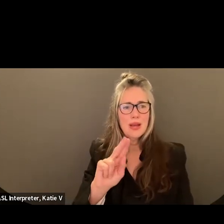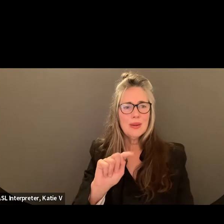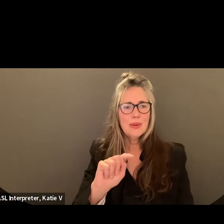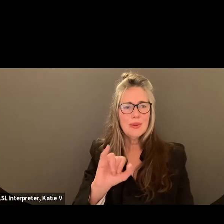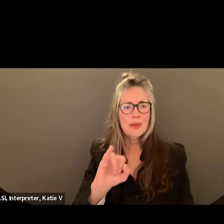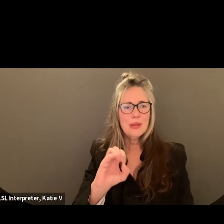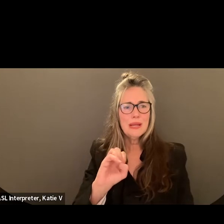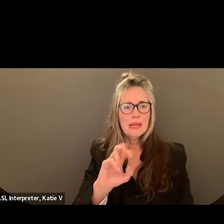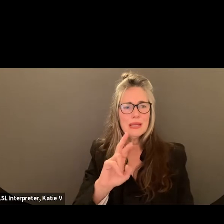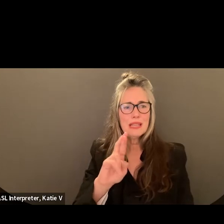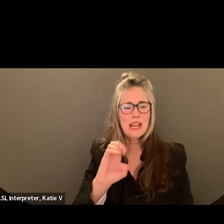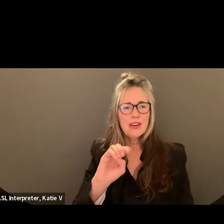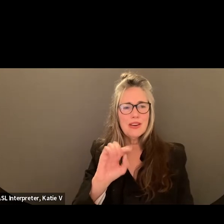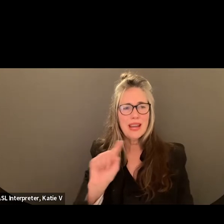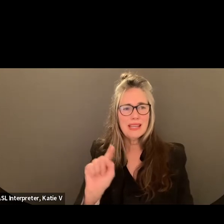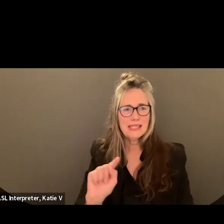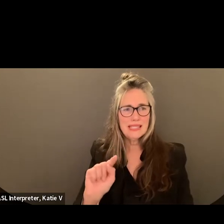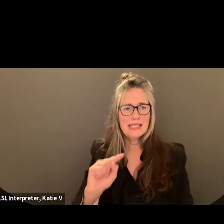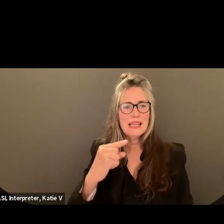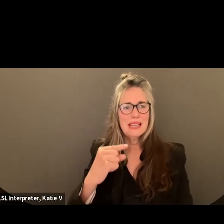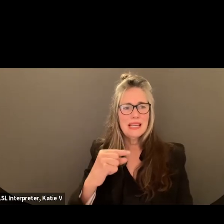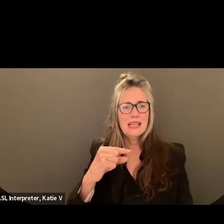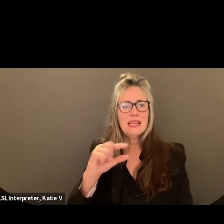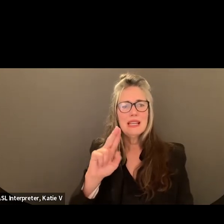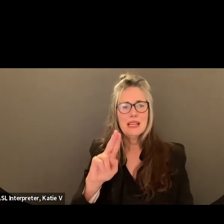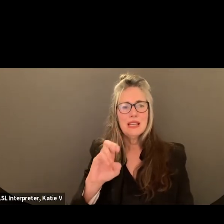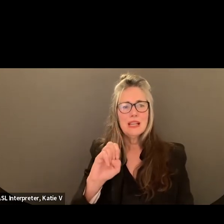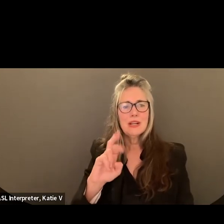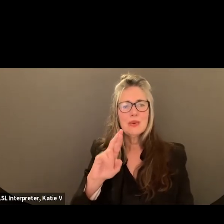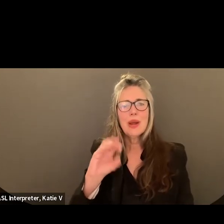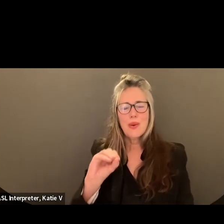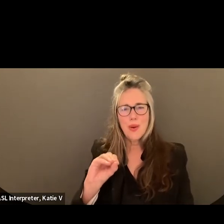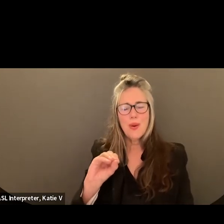office at Roosevelt Elementary.